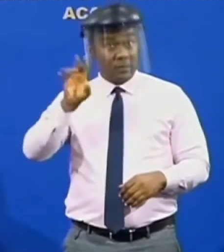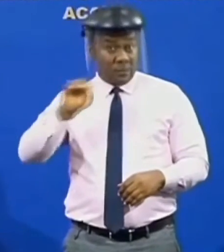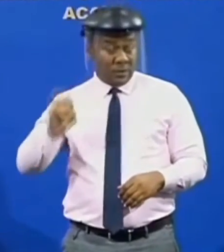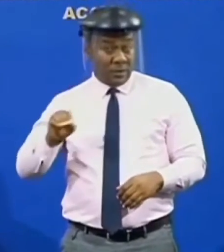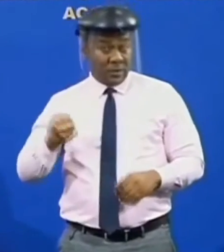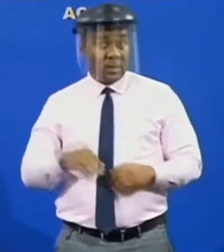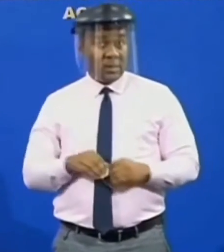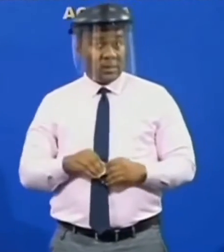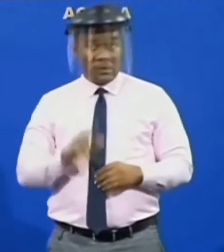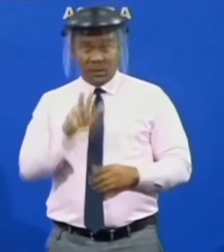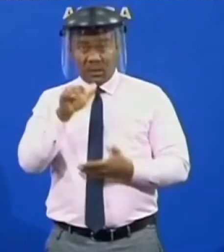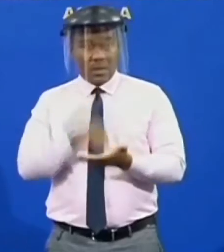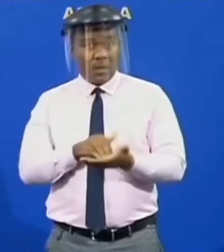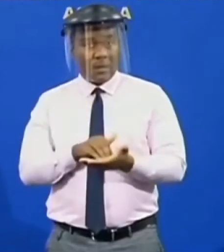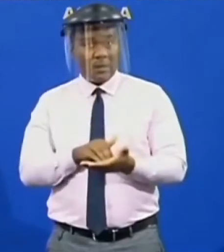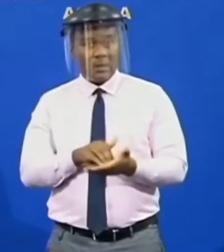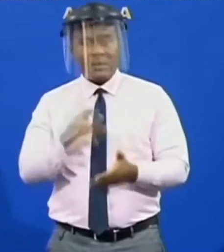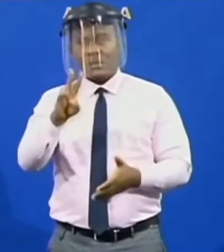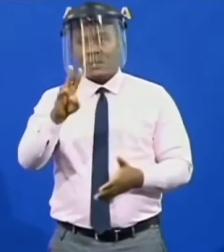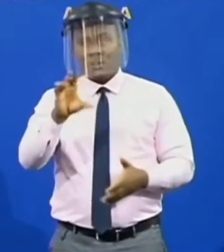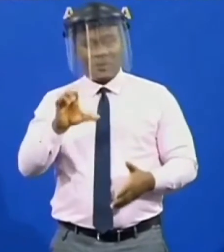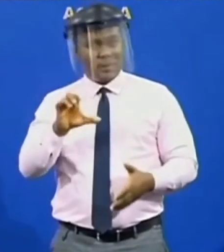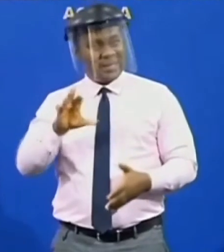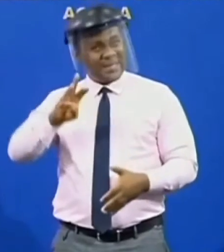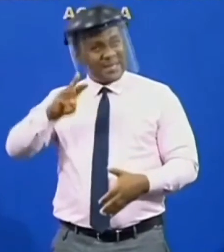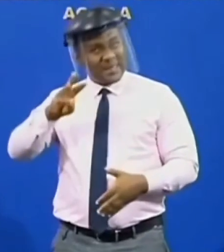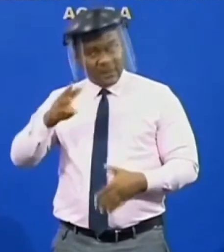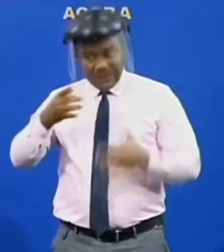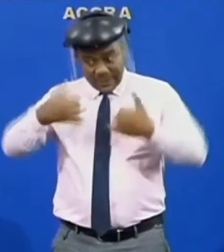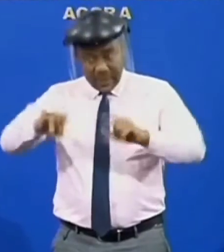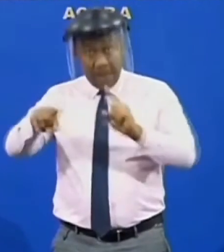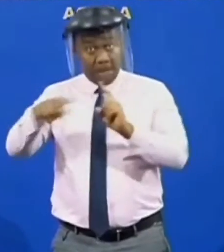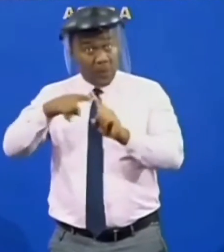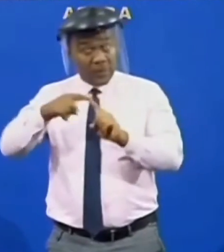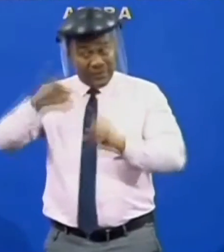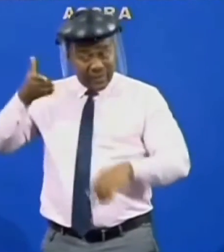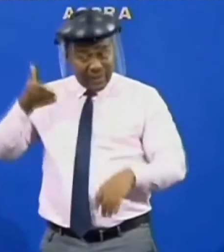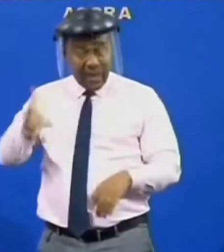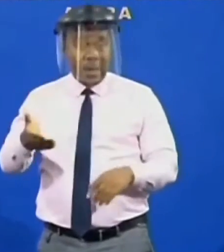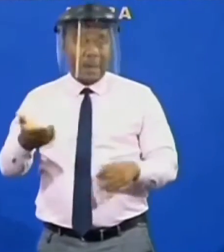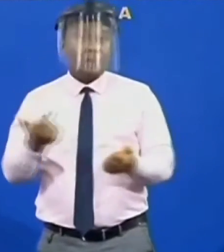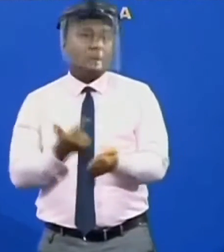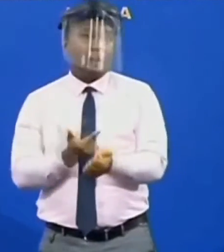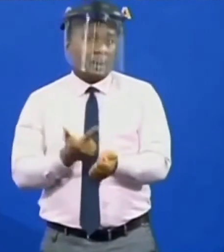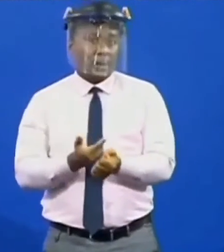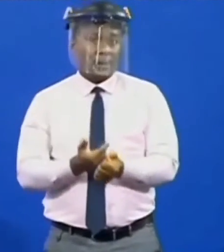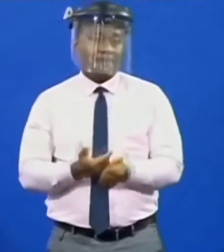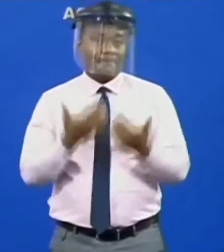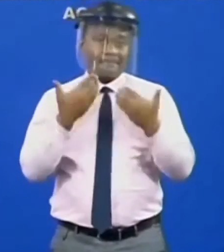,716. So, this is the last slide. Thank you very much for your attention.